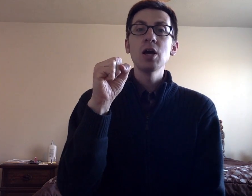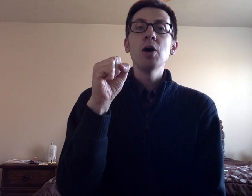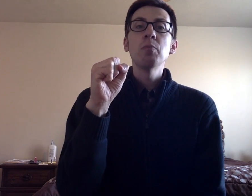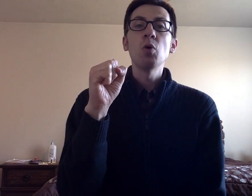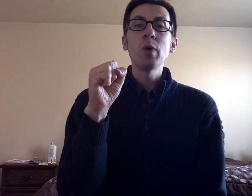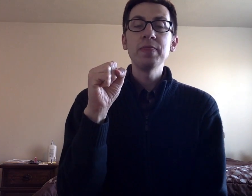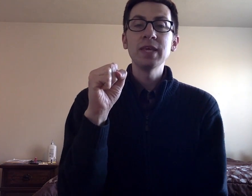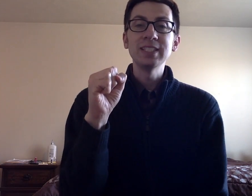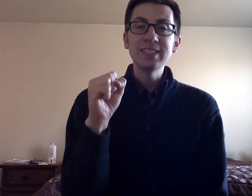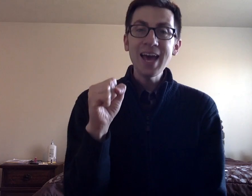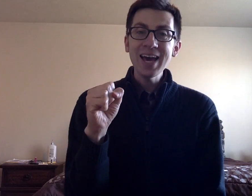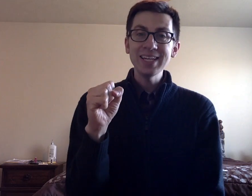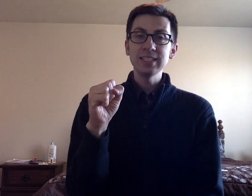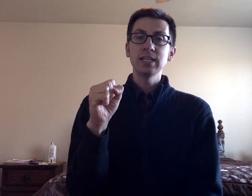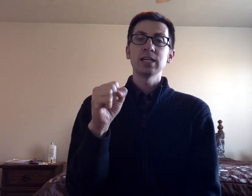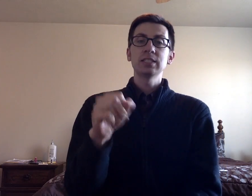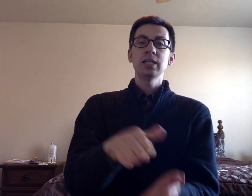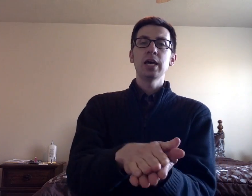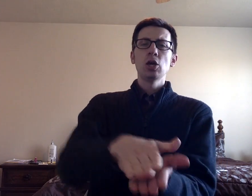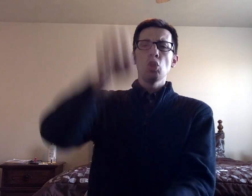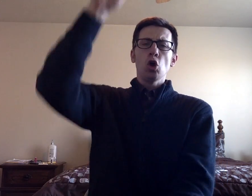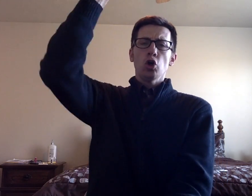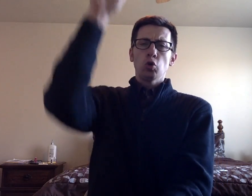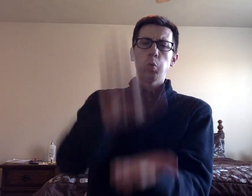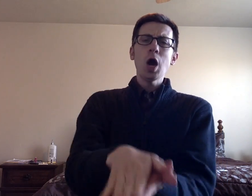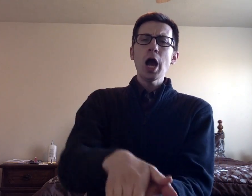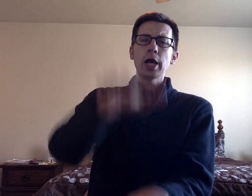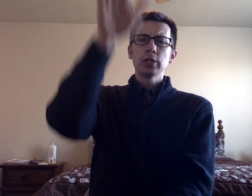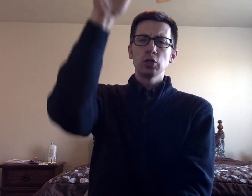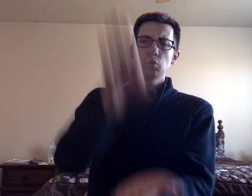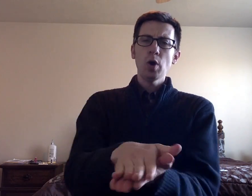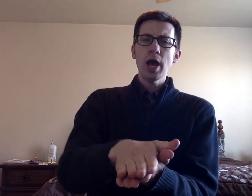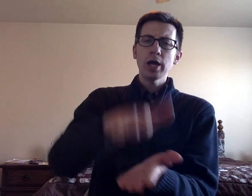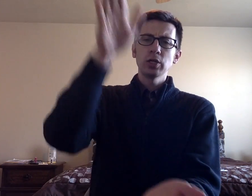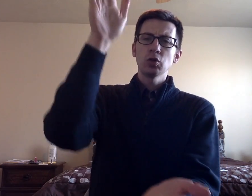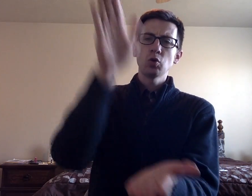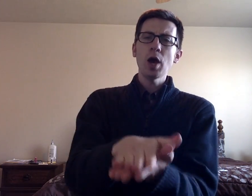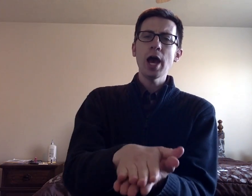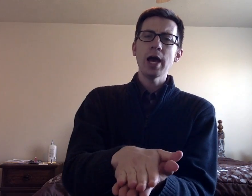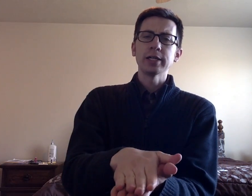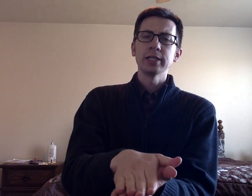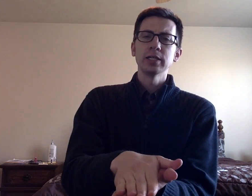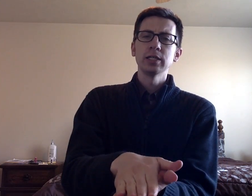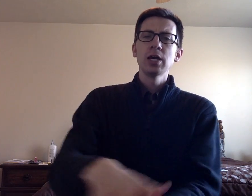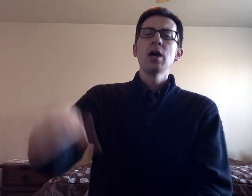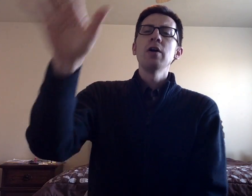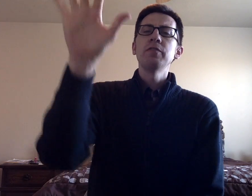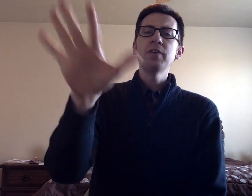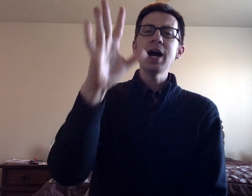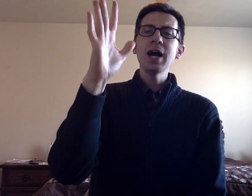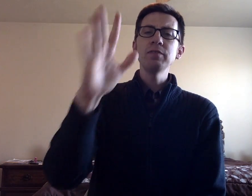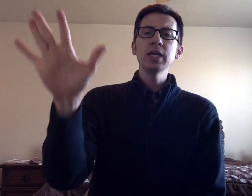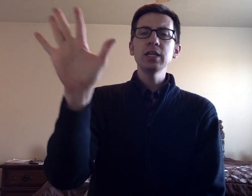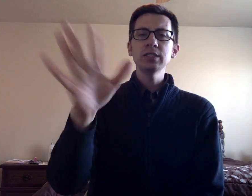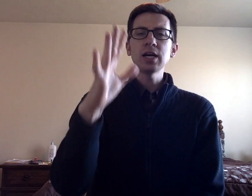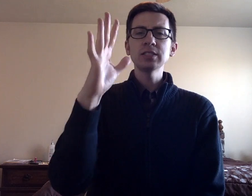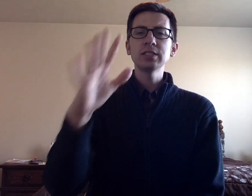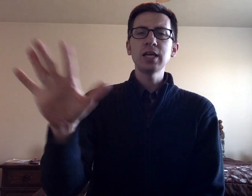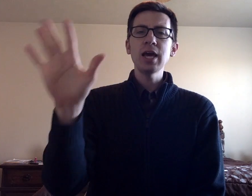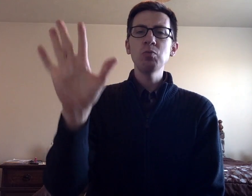But when the daddy duck said quack quack quack. Five little ducks came